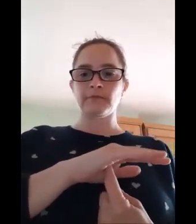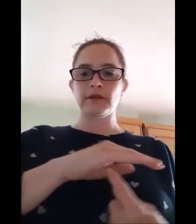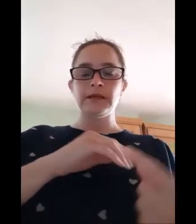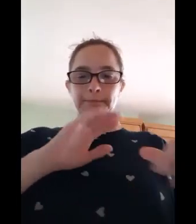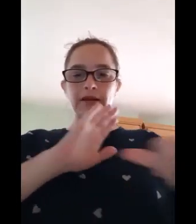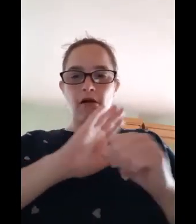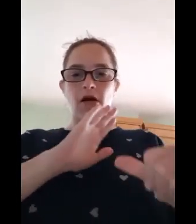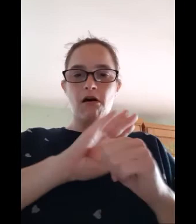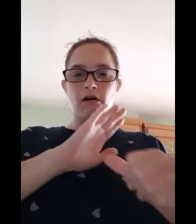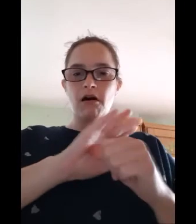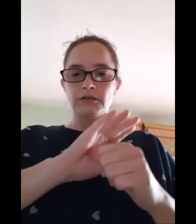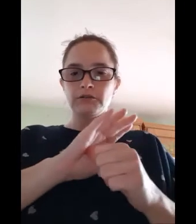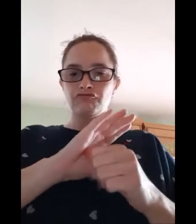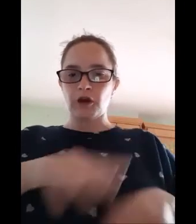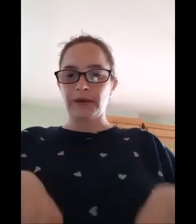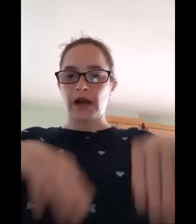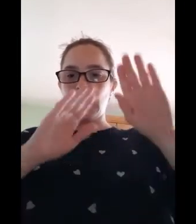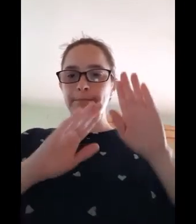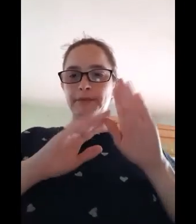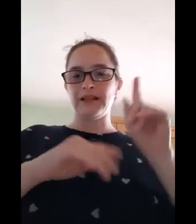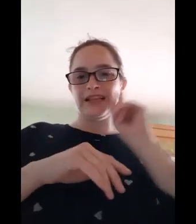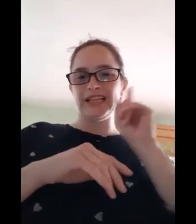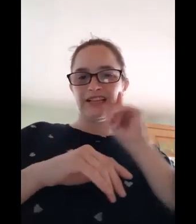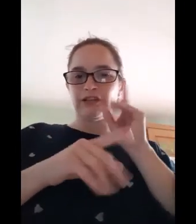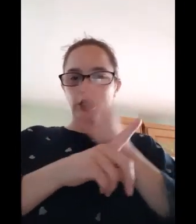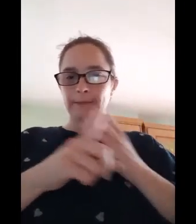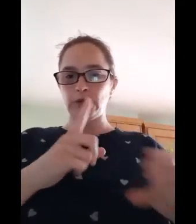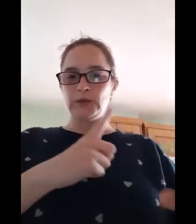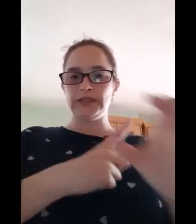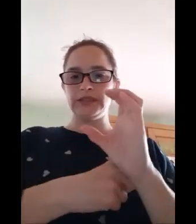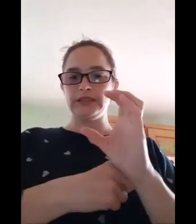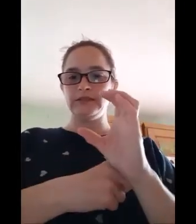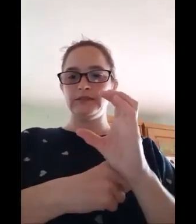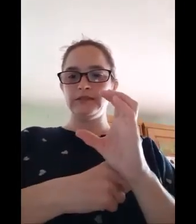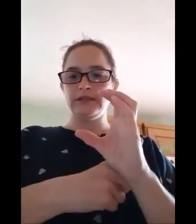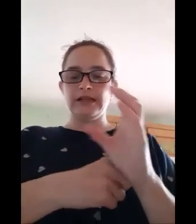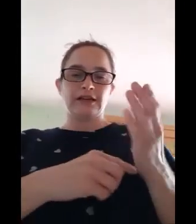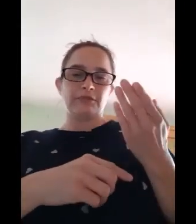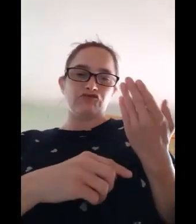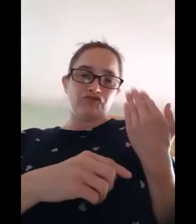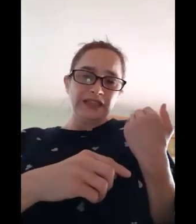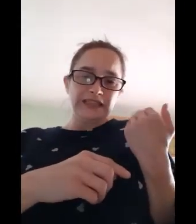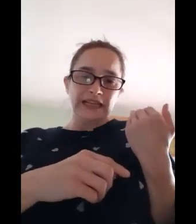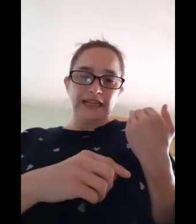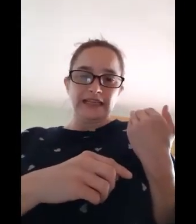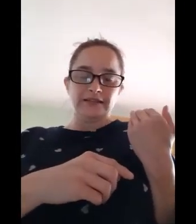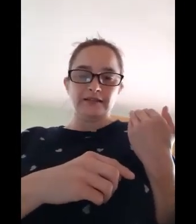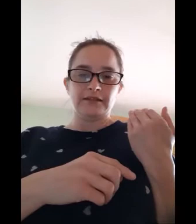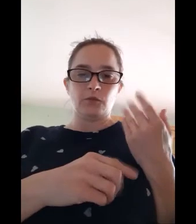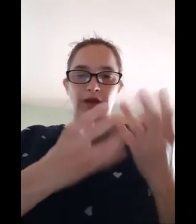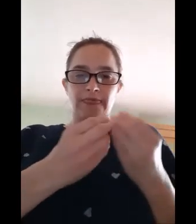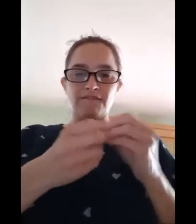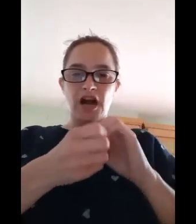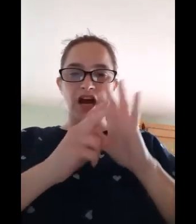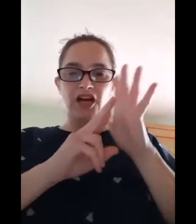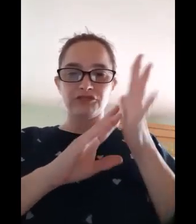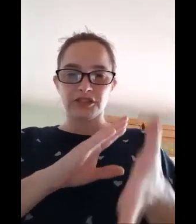It's been hard growing up in the hearing community. But recently, with the virus,